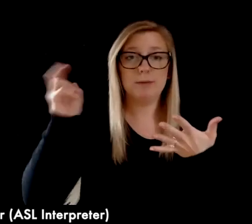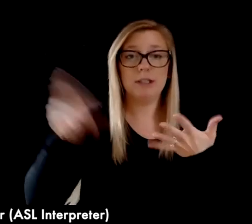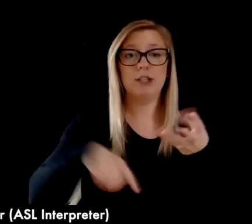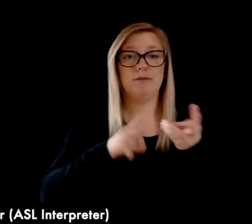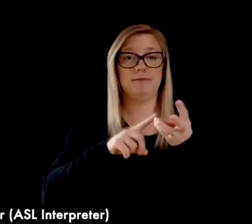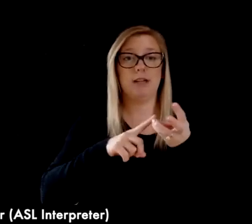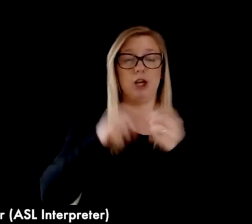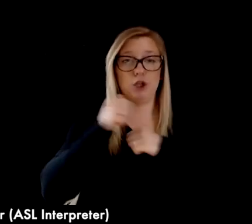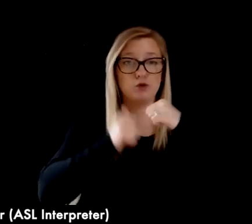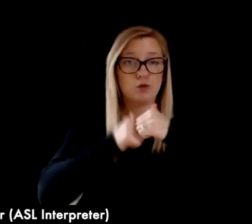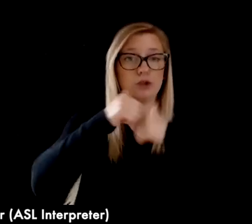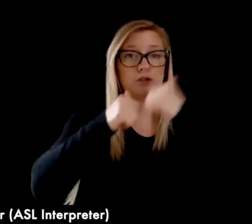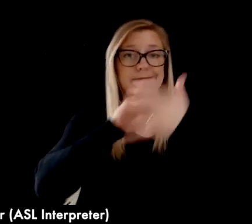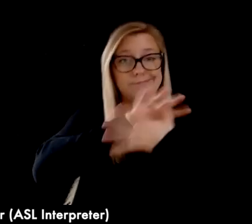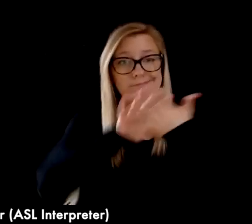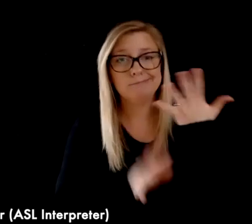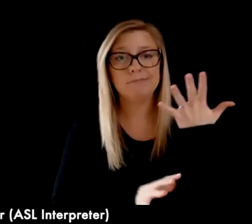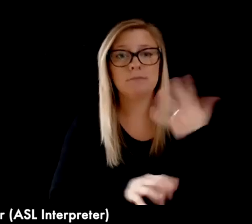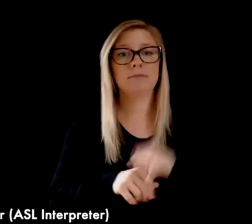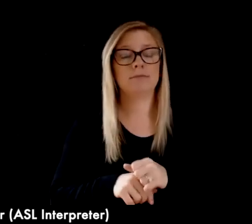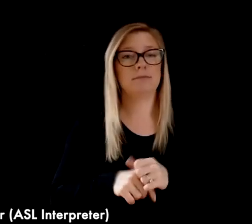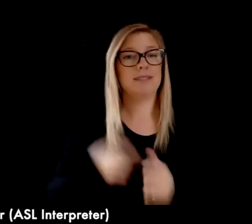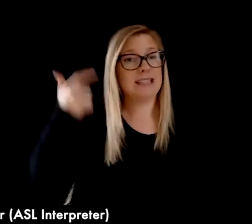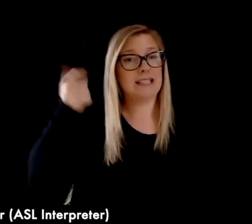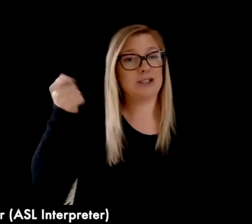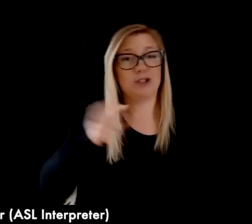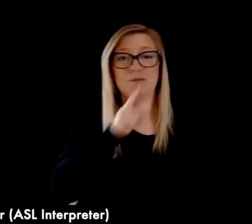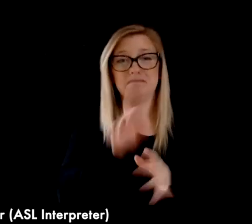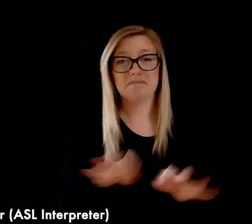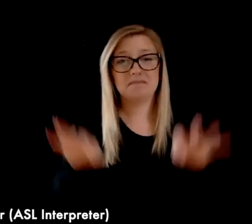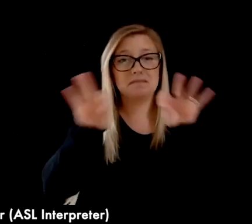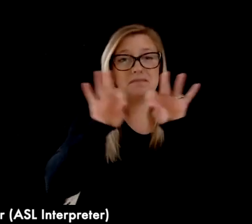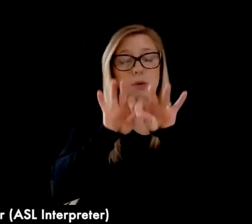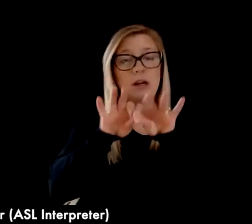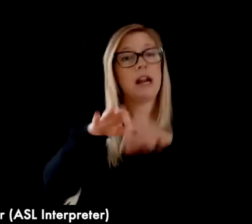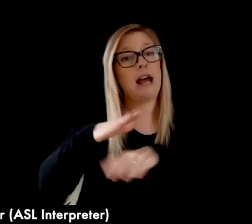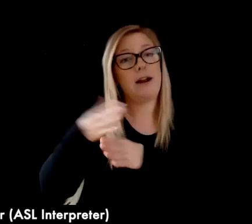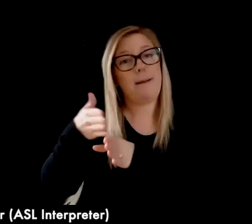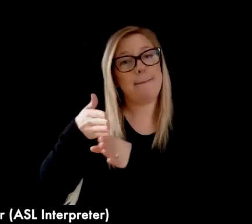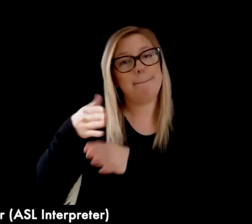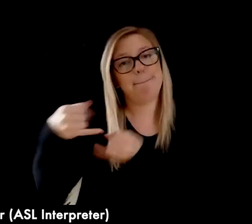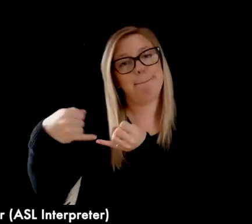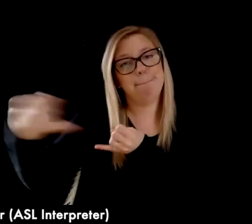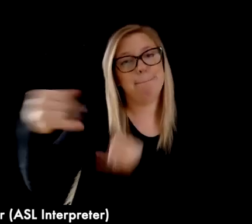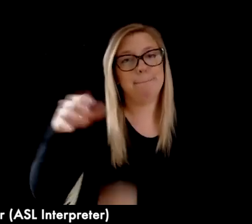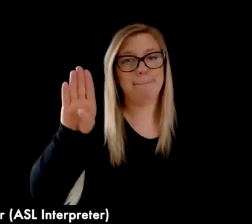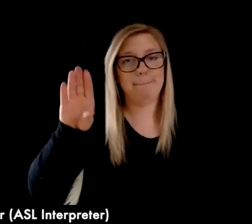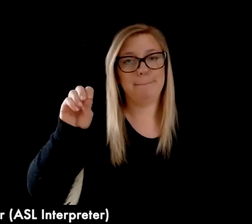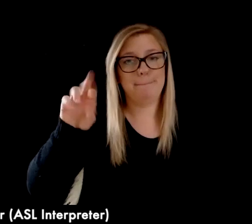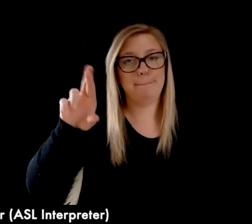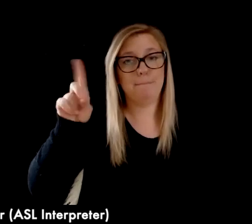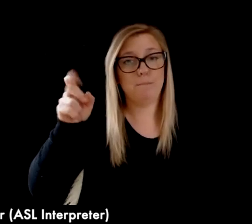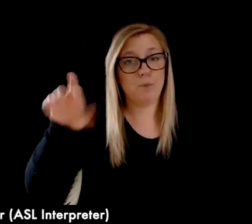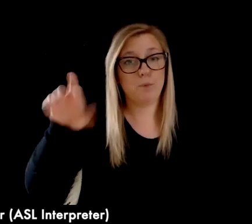These scholarships are especially needed along our Minnesota borders, because other states are experiencing